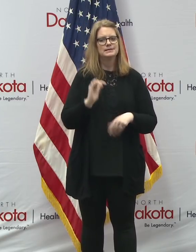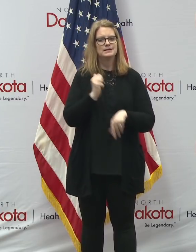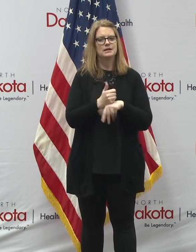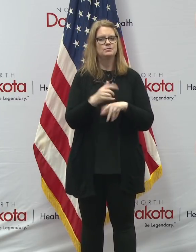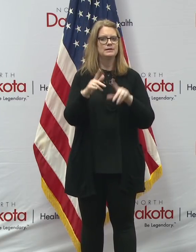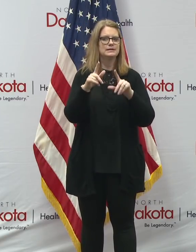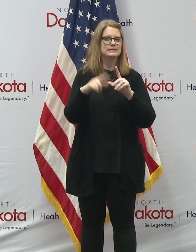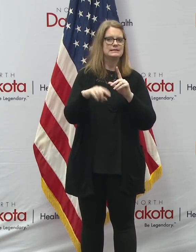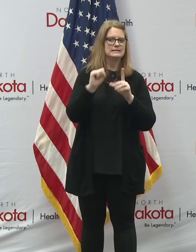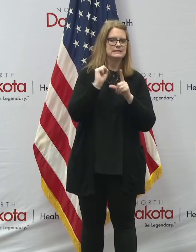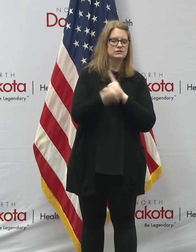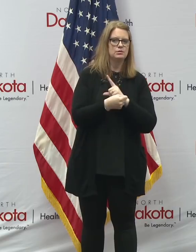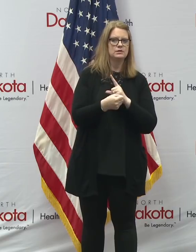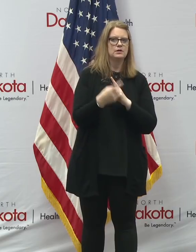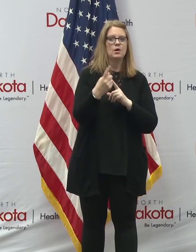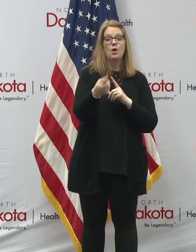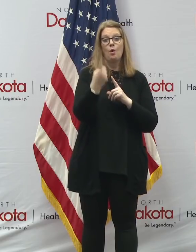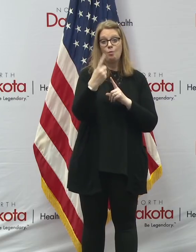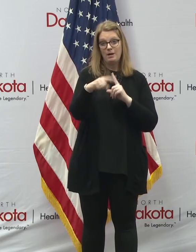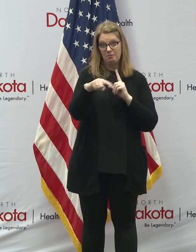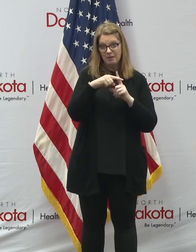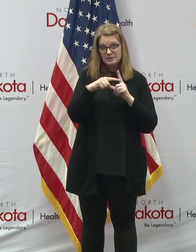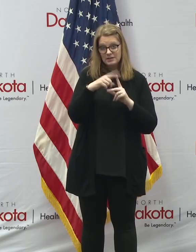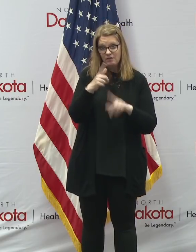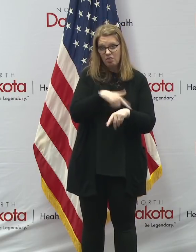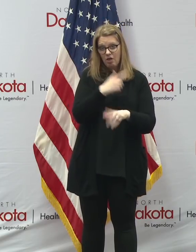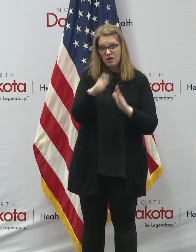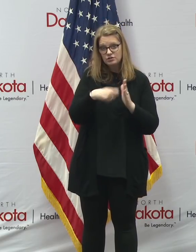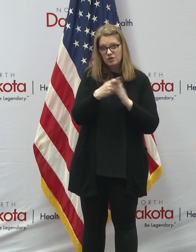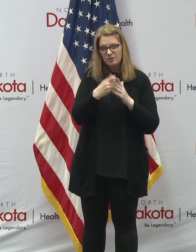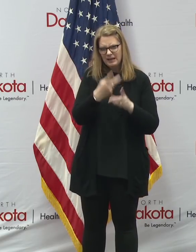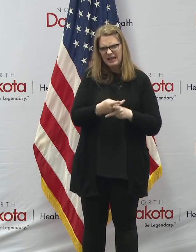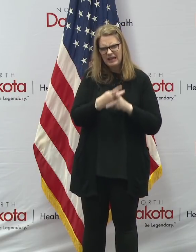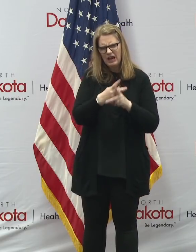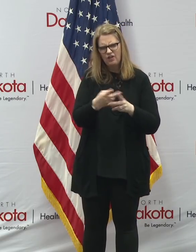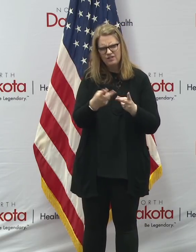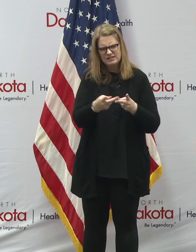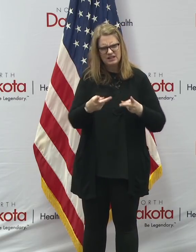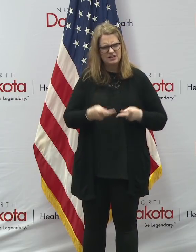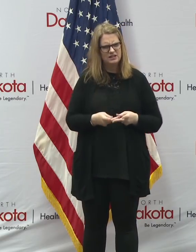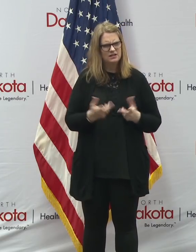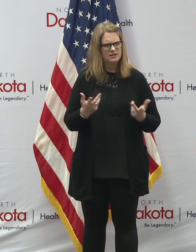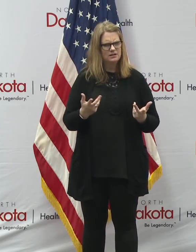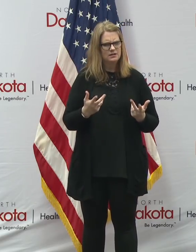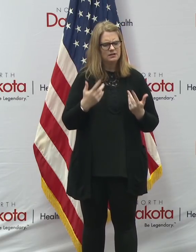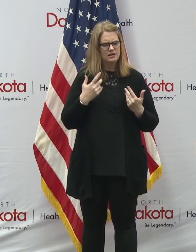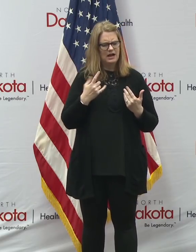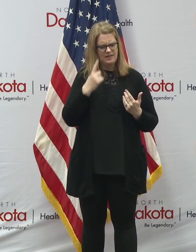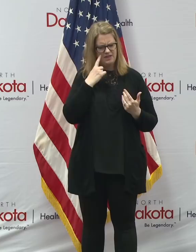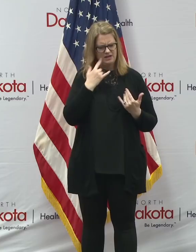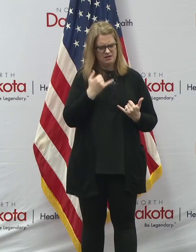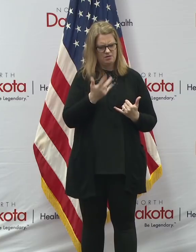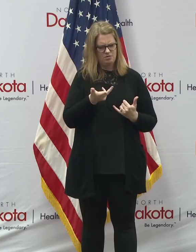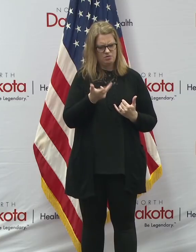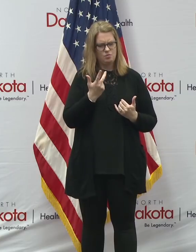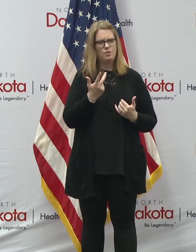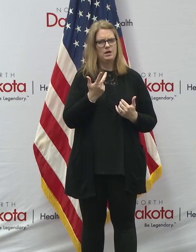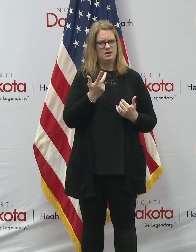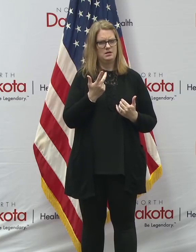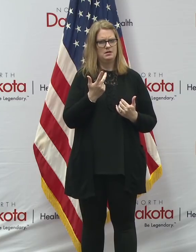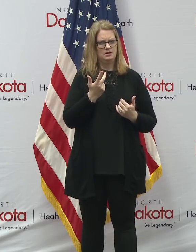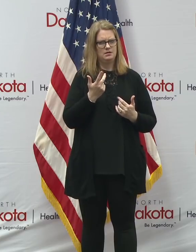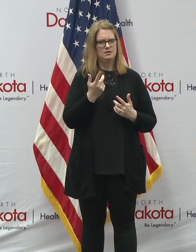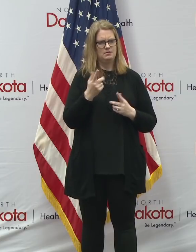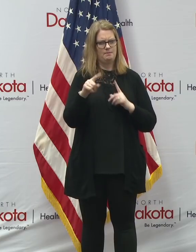if we end up with one positive in a long term care facility, I think we're up to at least three that I know of where we